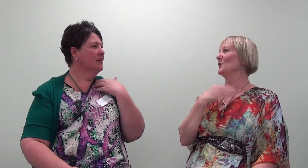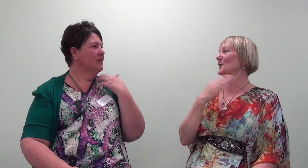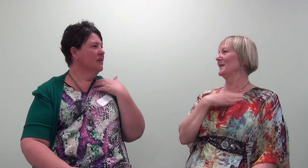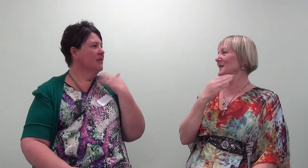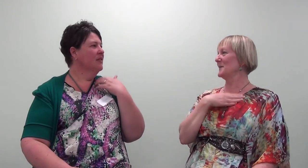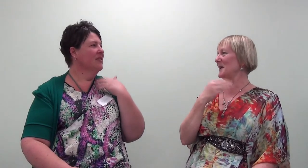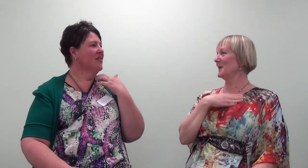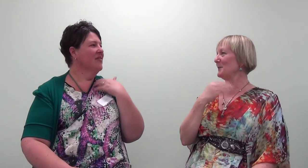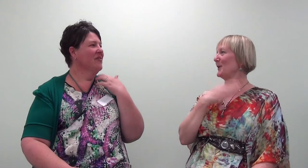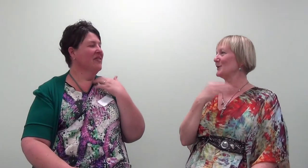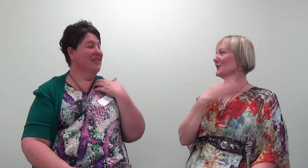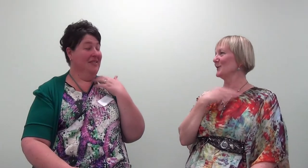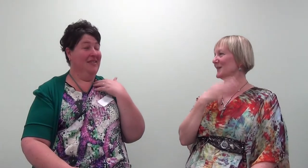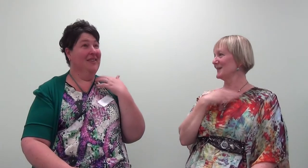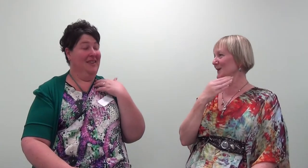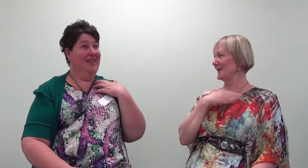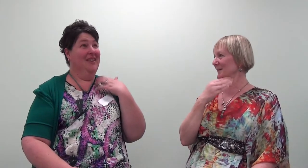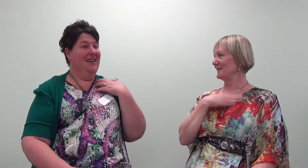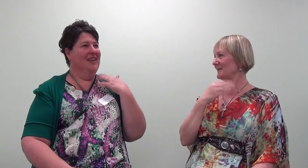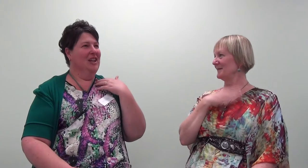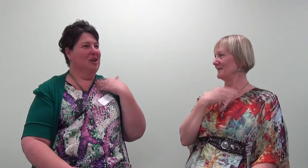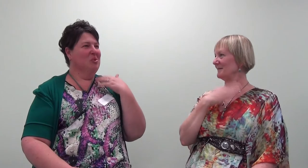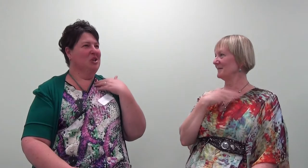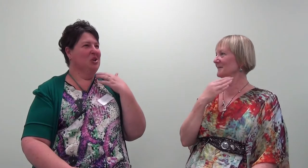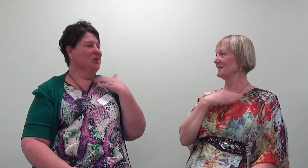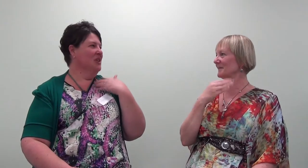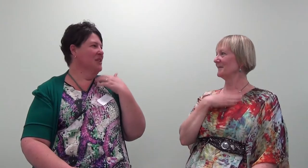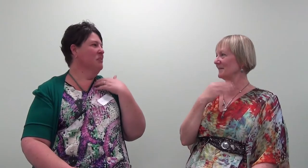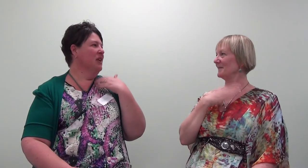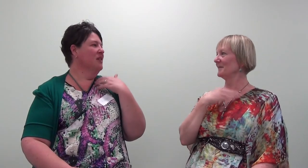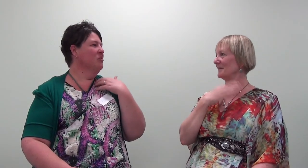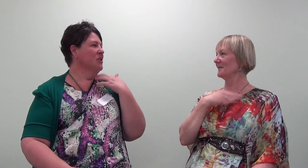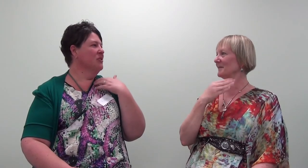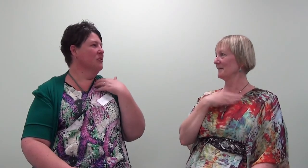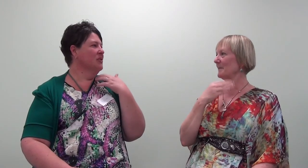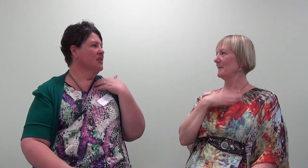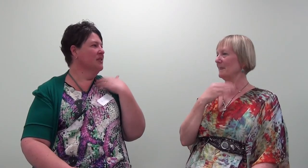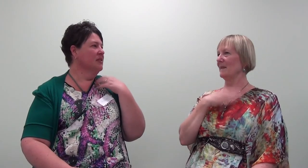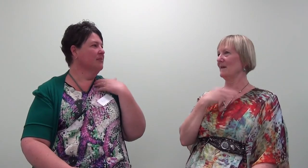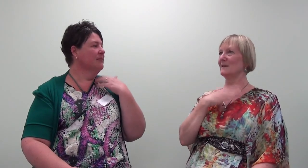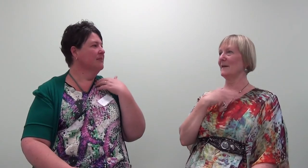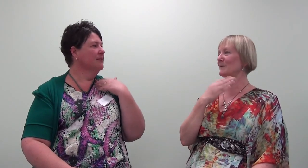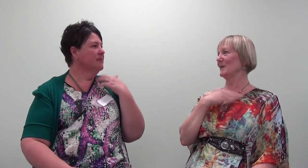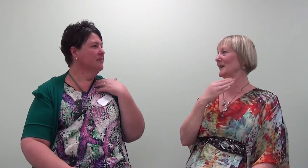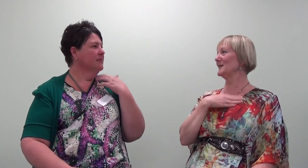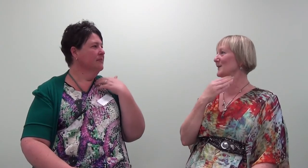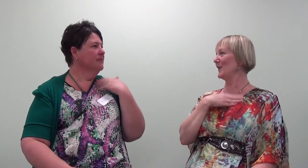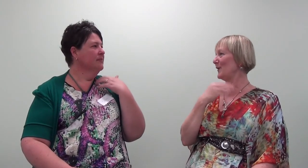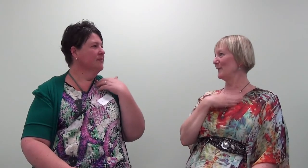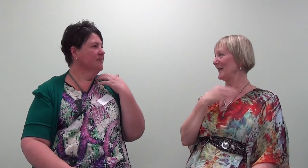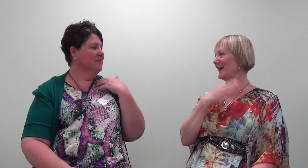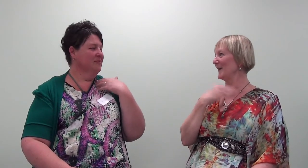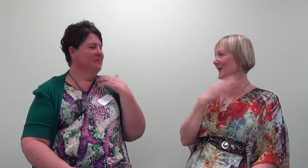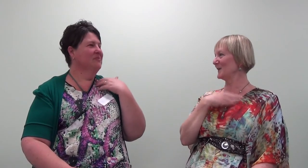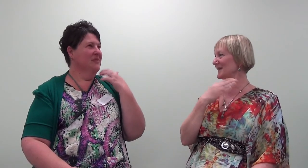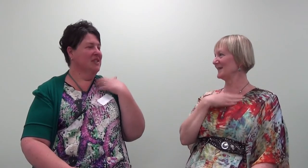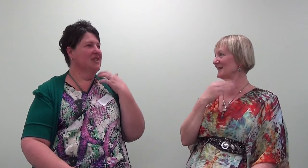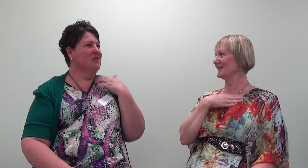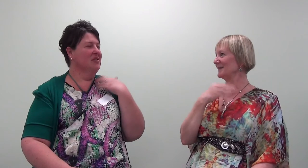cooker that's been under pressure all this time. Like a pressure cooker that's been under pressure all this time. We just have to release the valve and out it goes. We just have to